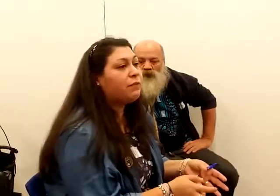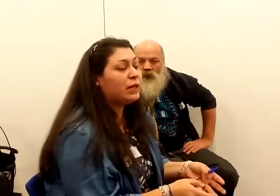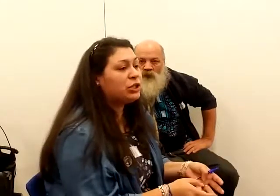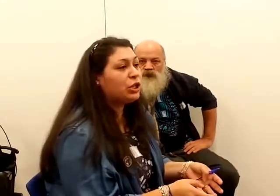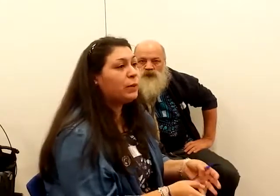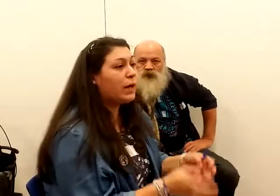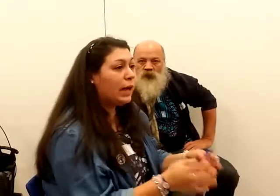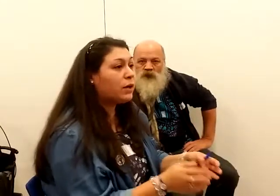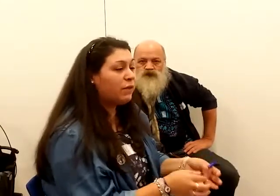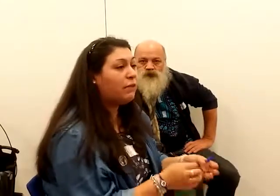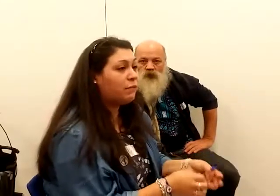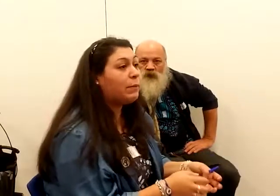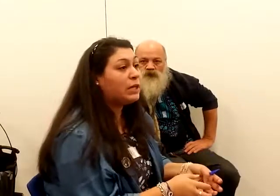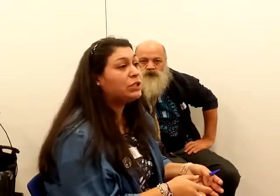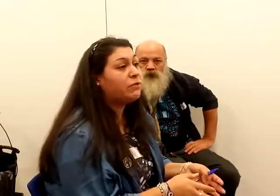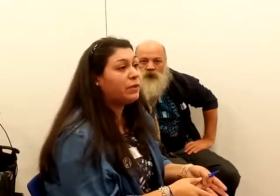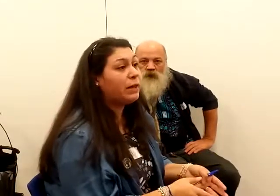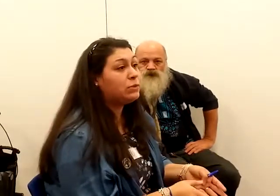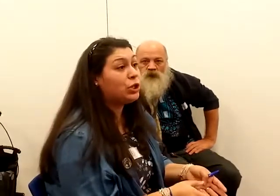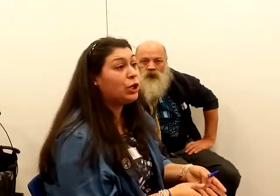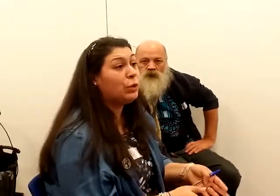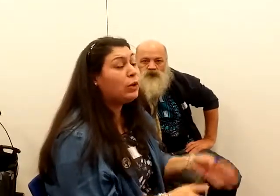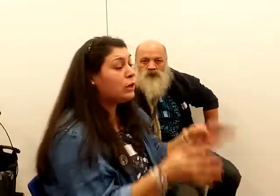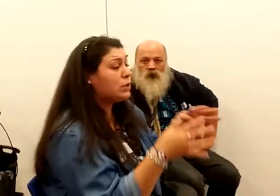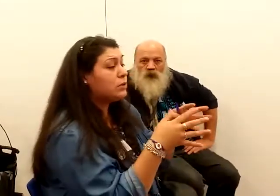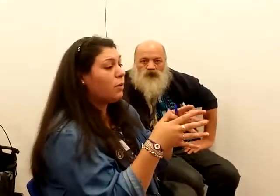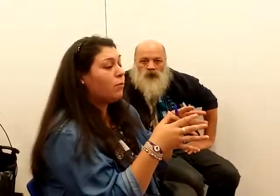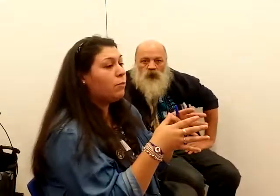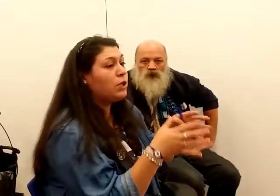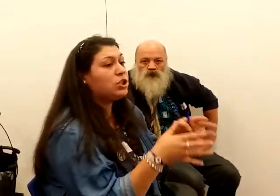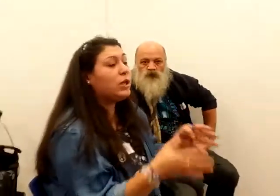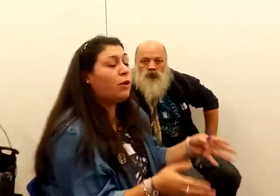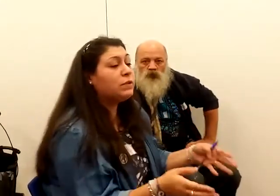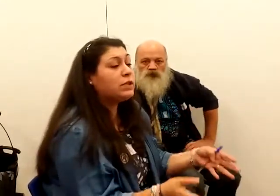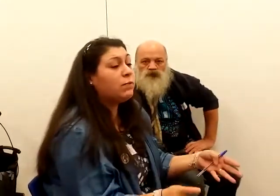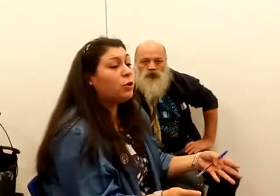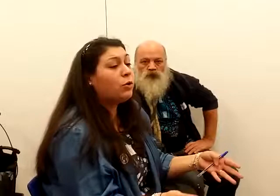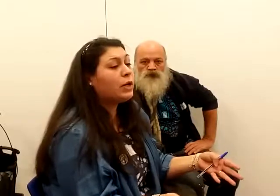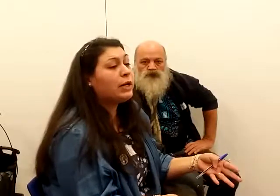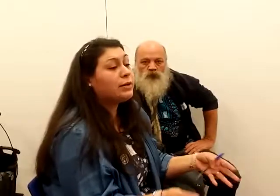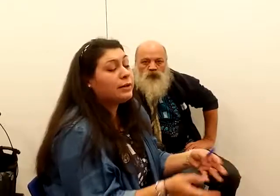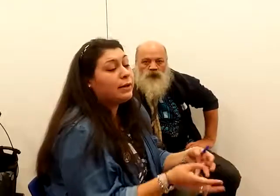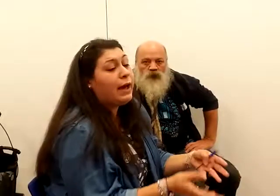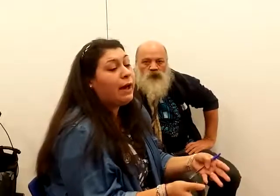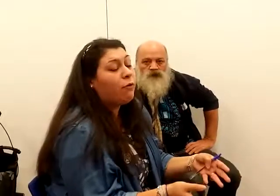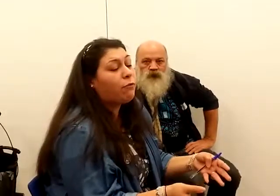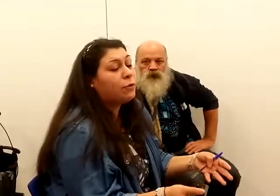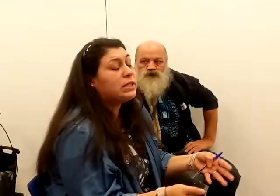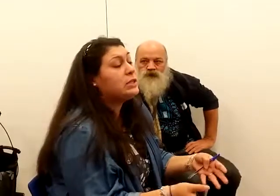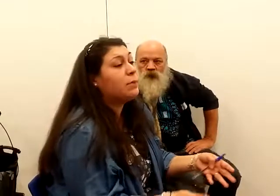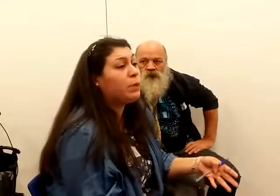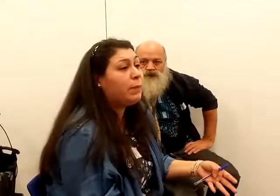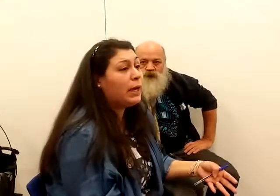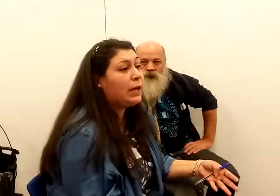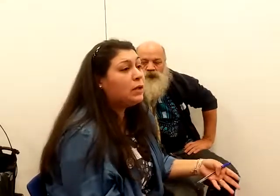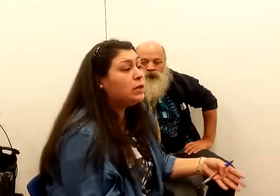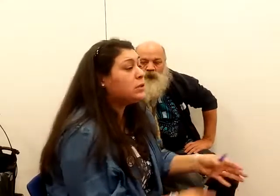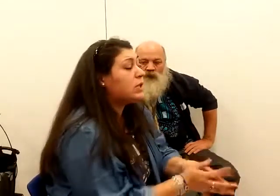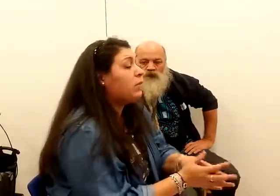lack of that too, a lack of information for them too. There's literally, obviously, we're not going to get help from DWP to